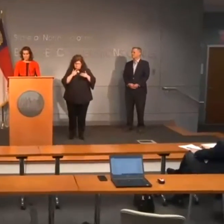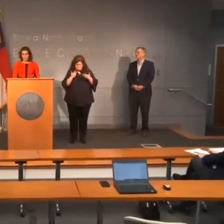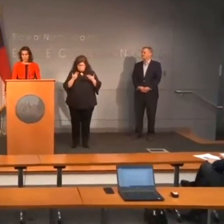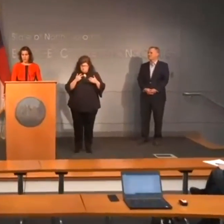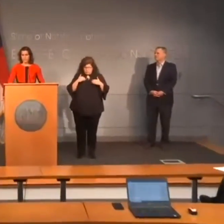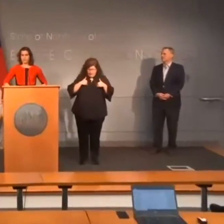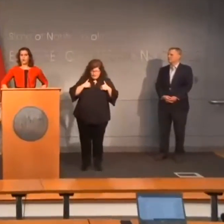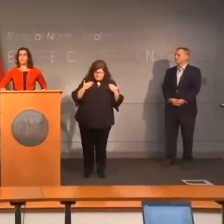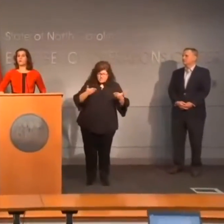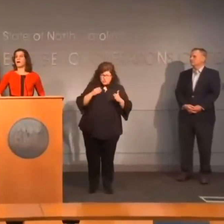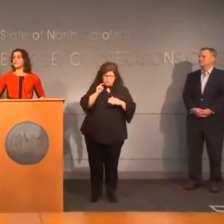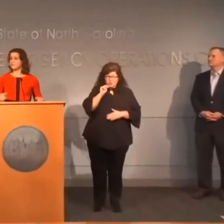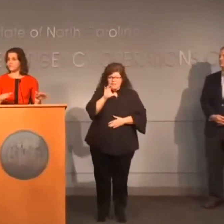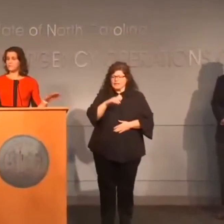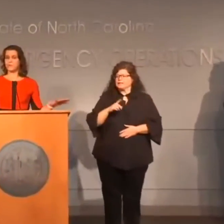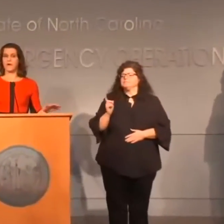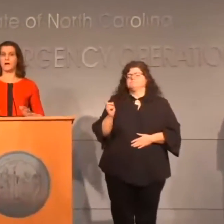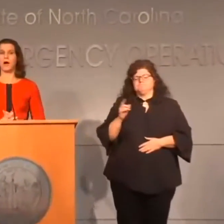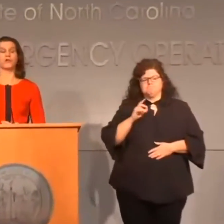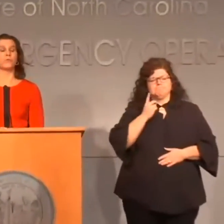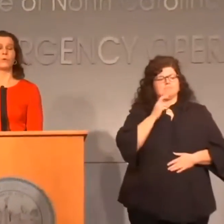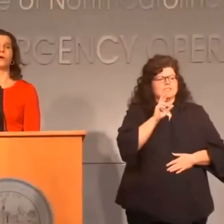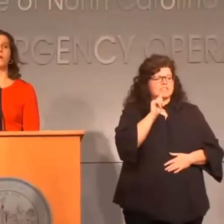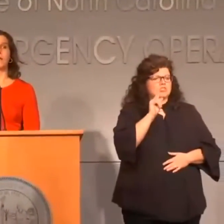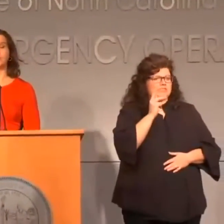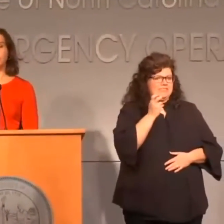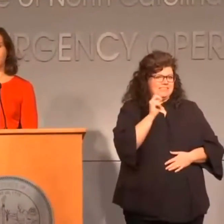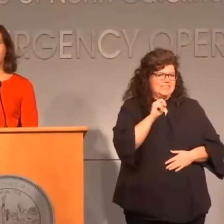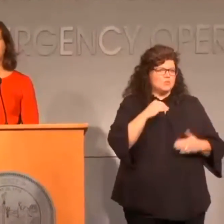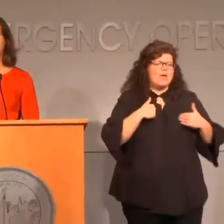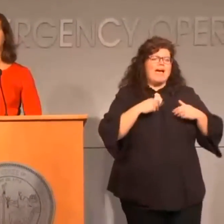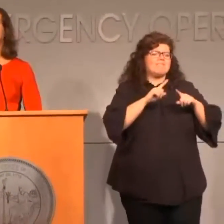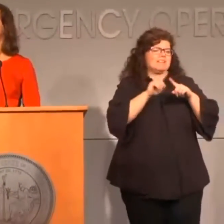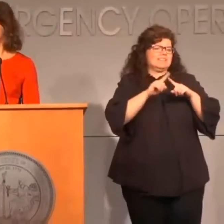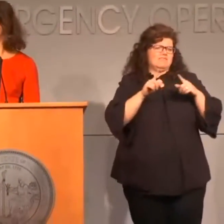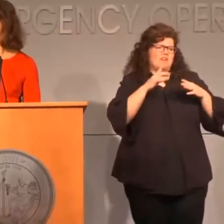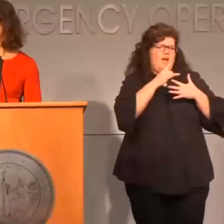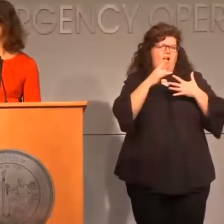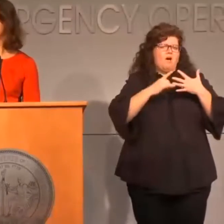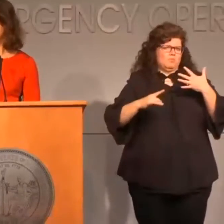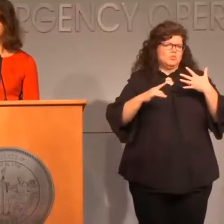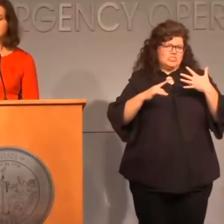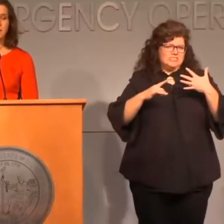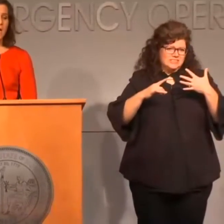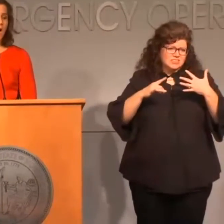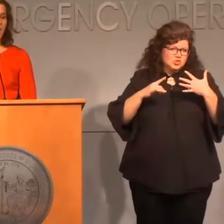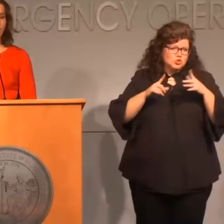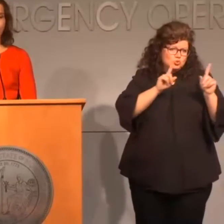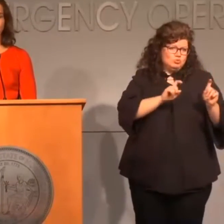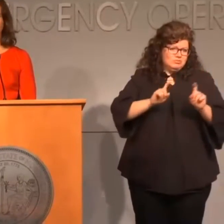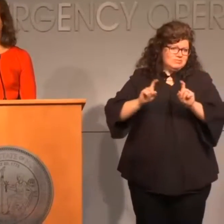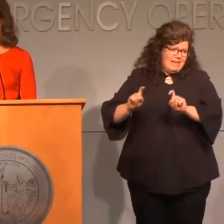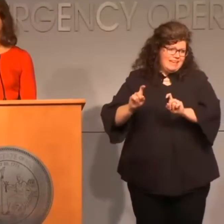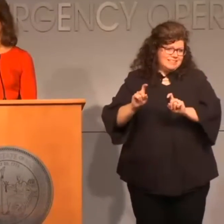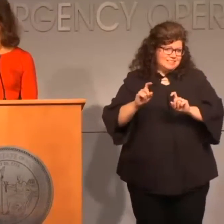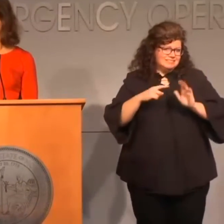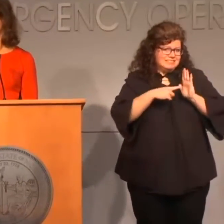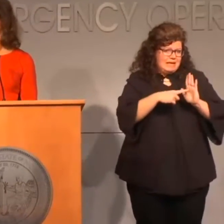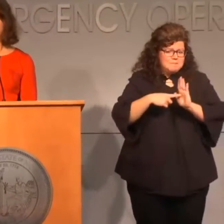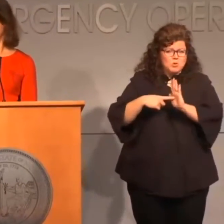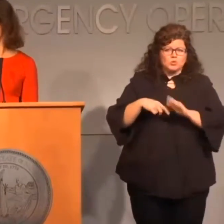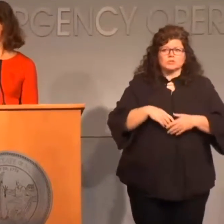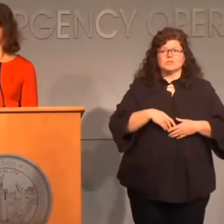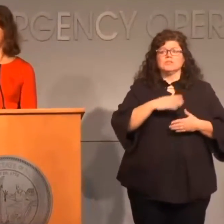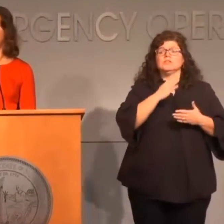Yeah, so there's a whole variety of different, what we're calling alternative sample collection sites. Through some of our